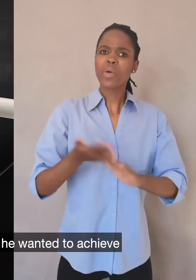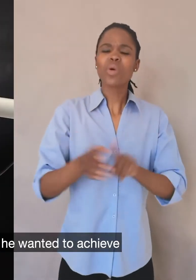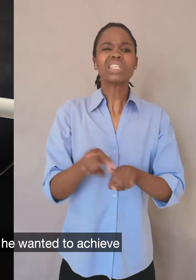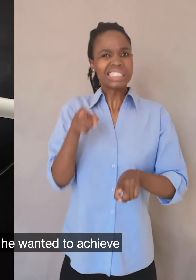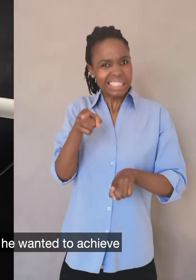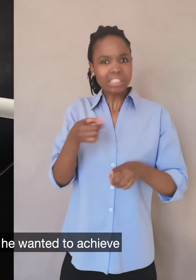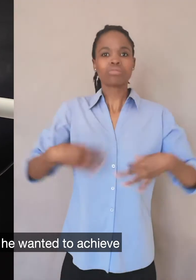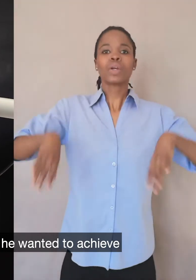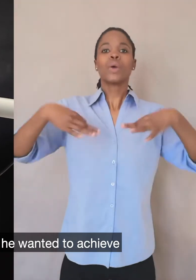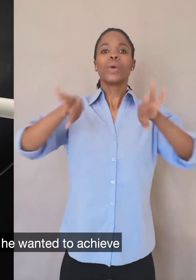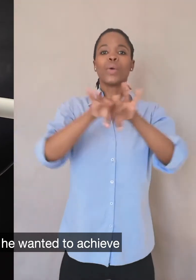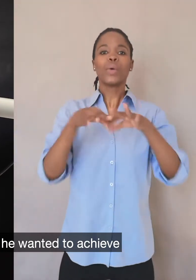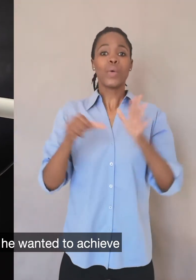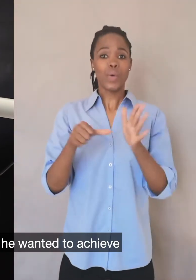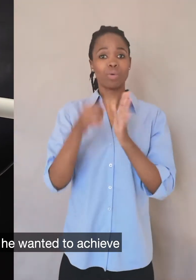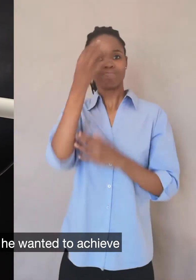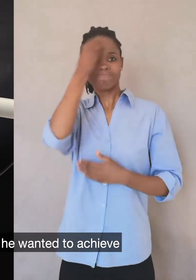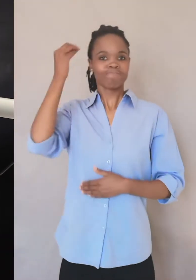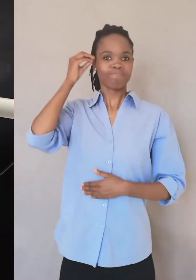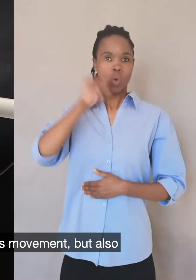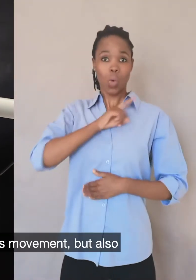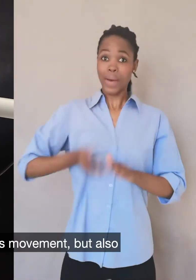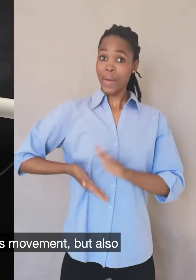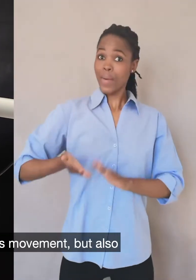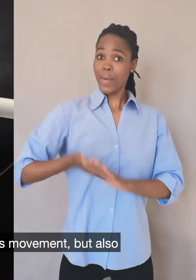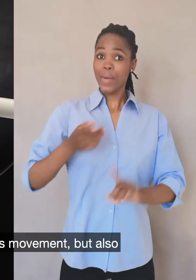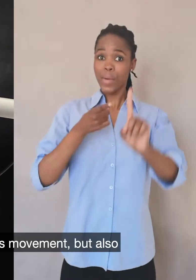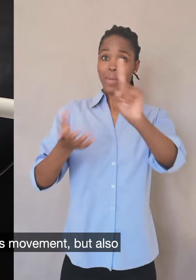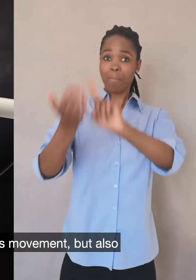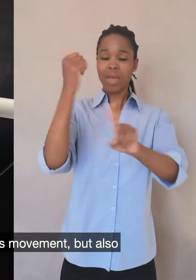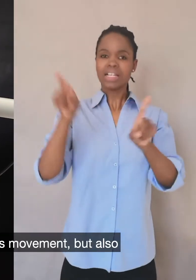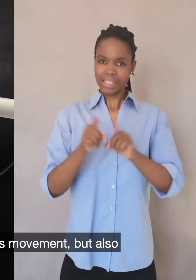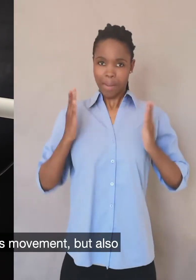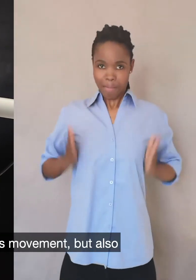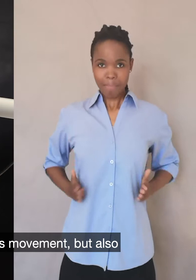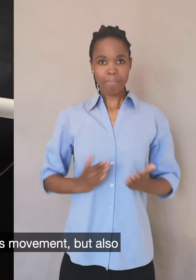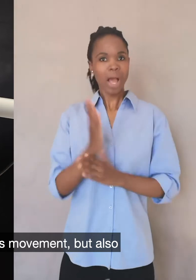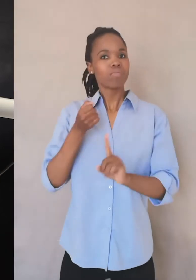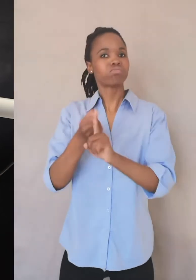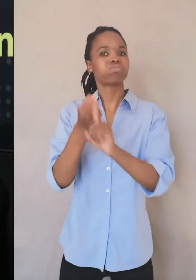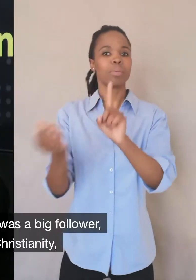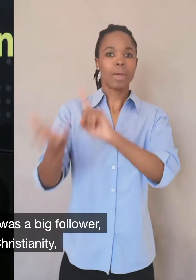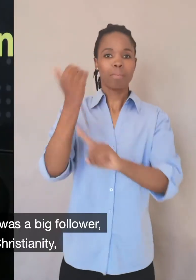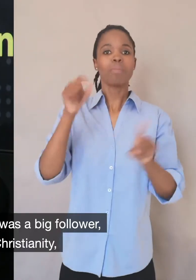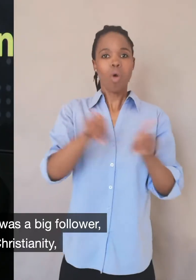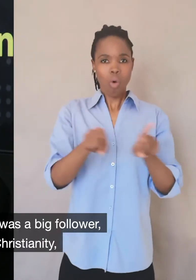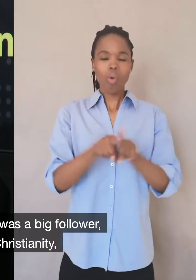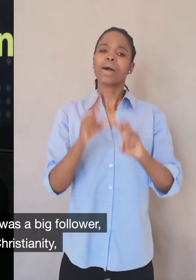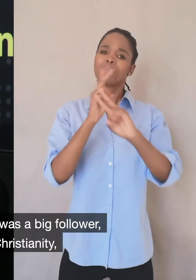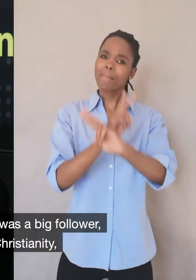important part of what he wanted to achieve through bringing about the civil rights movement, but also through his pacifism, because he was a big